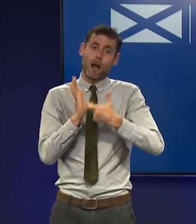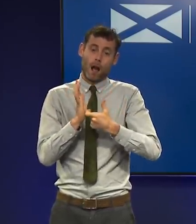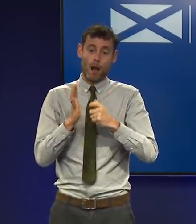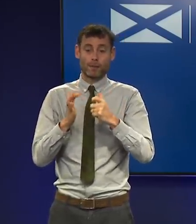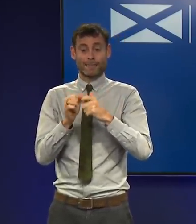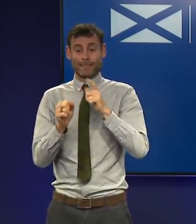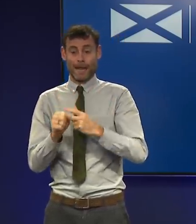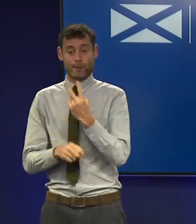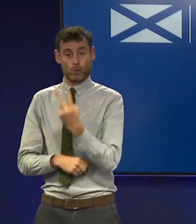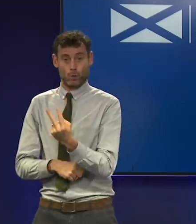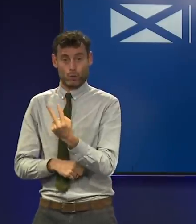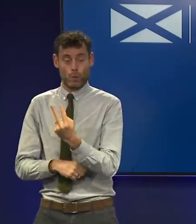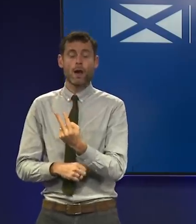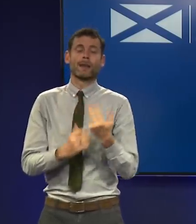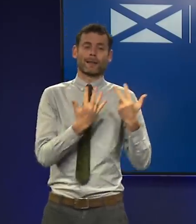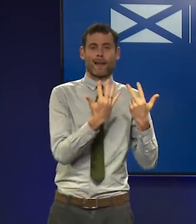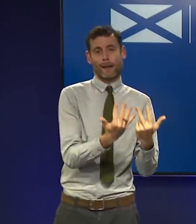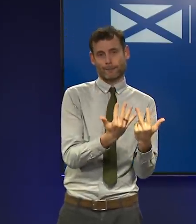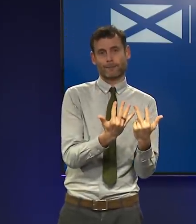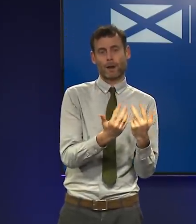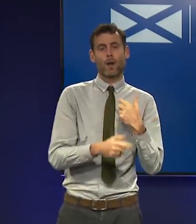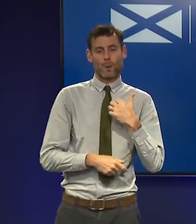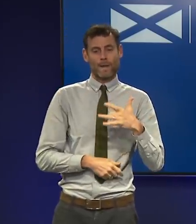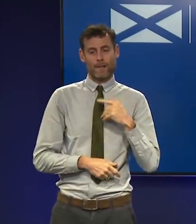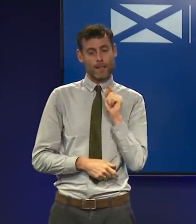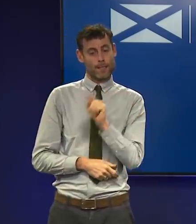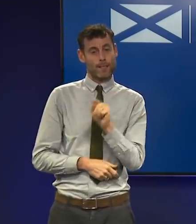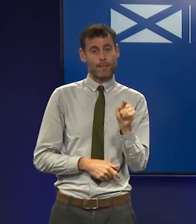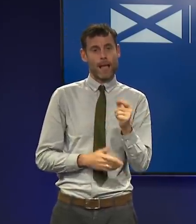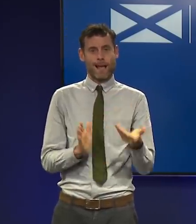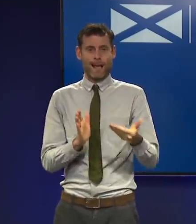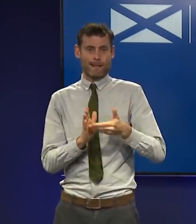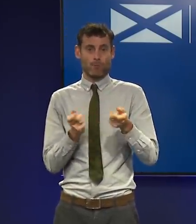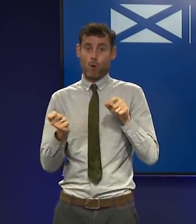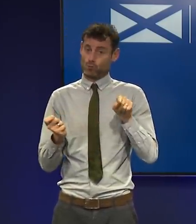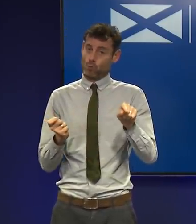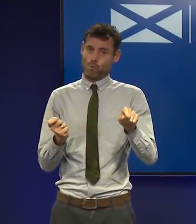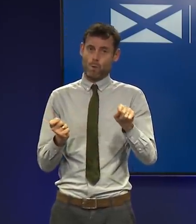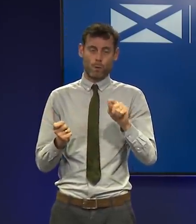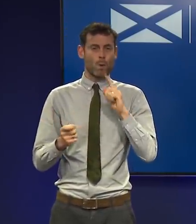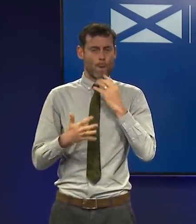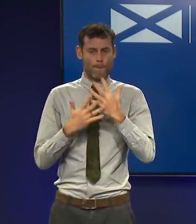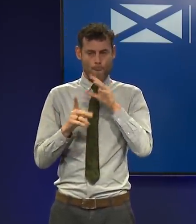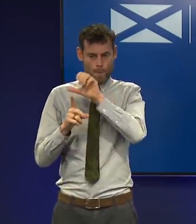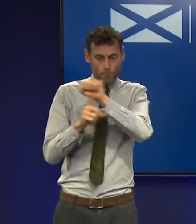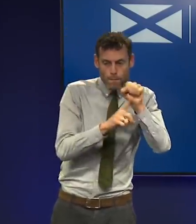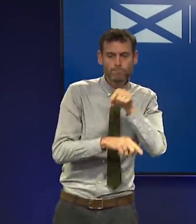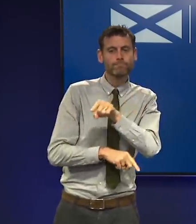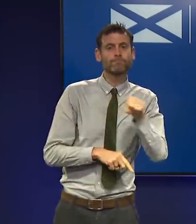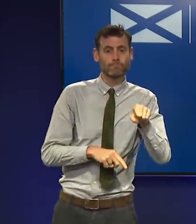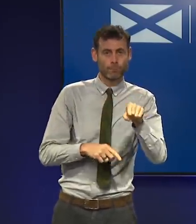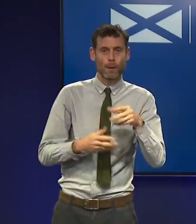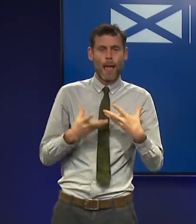day two. We believe this measure would be more effective in identifying cases of this variant which result from overseas travel and therefore